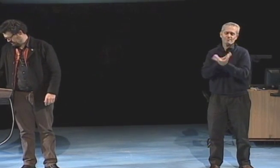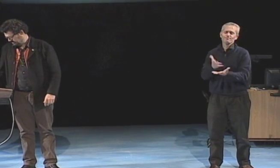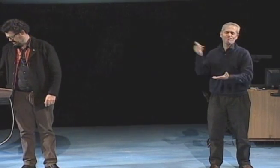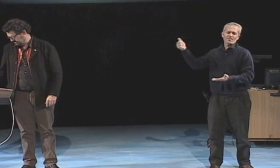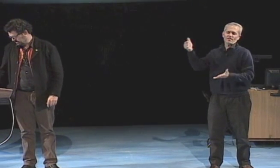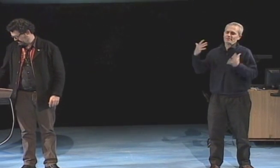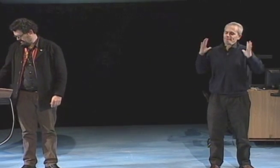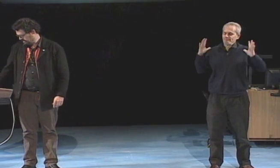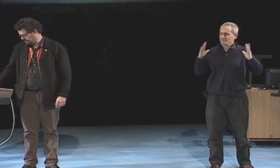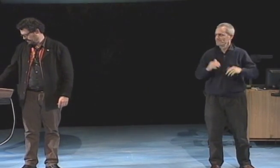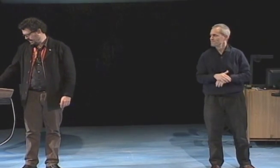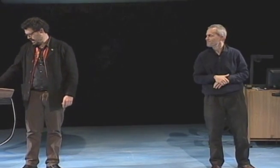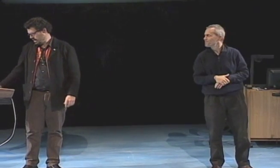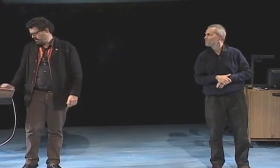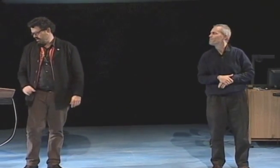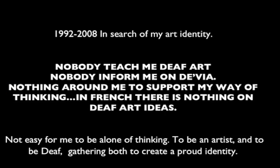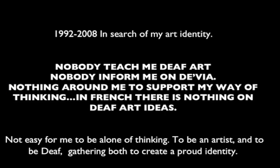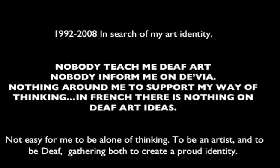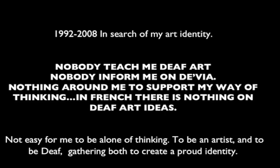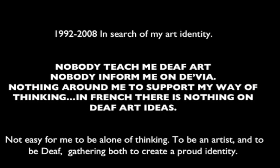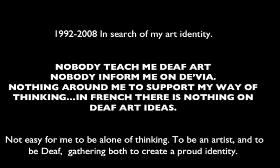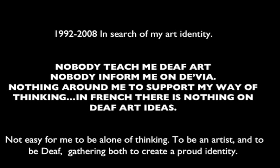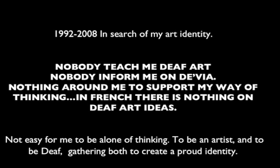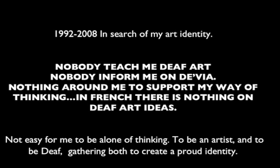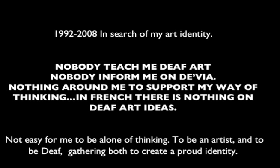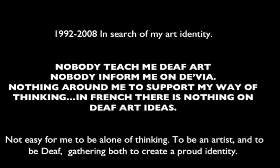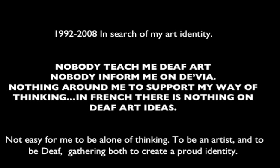speak out about it. This was all a problem.